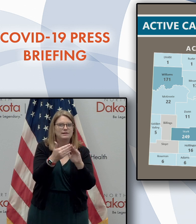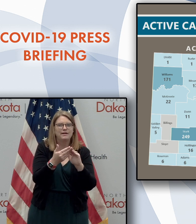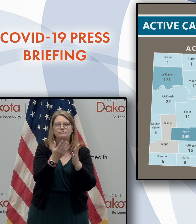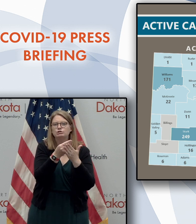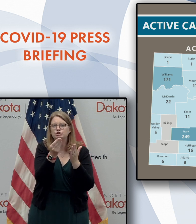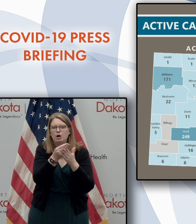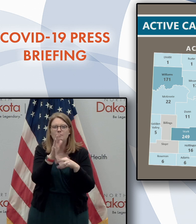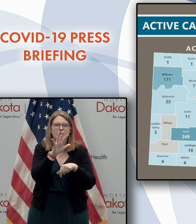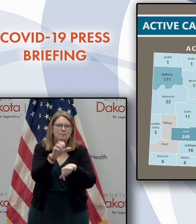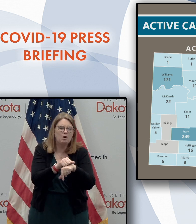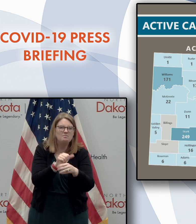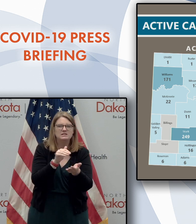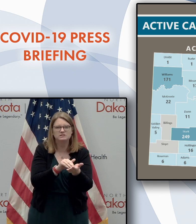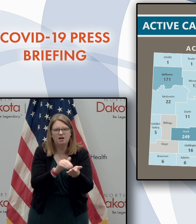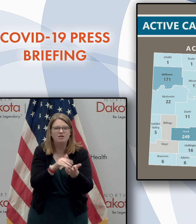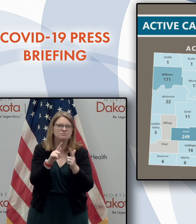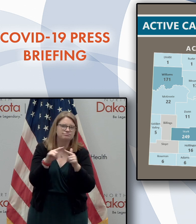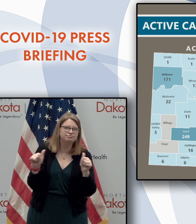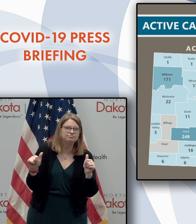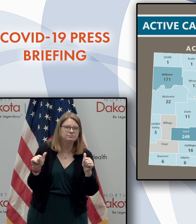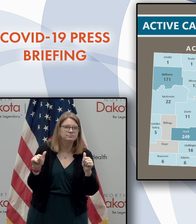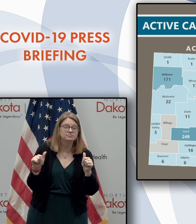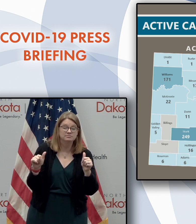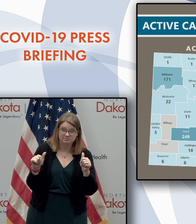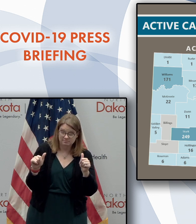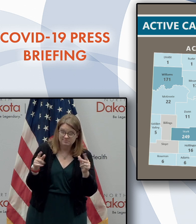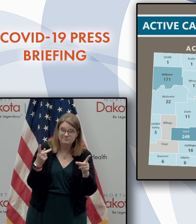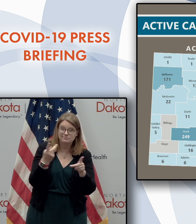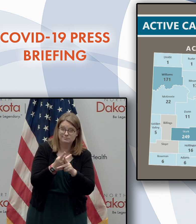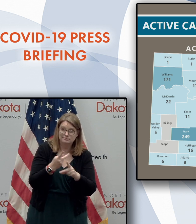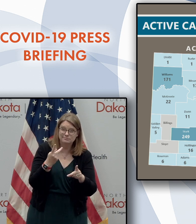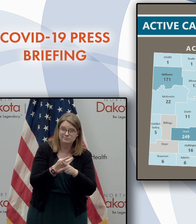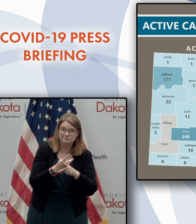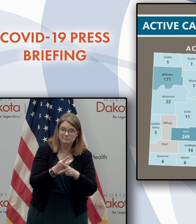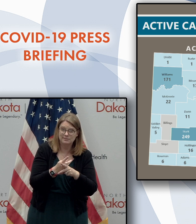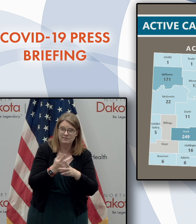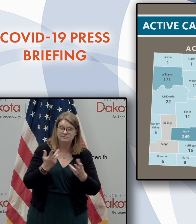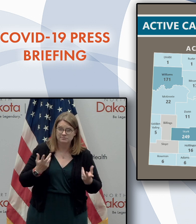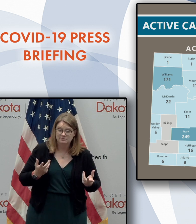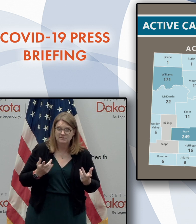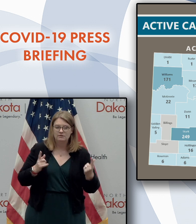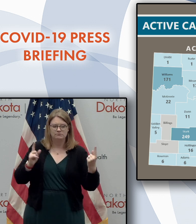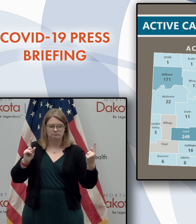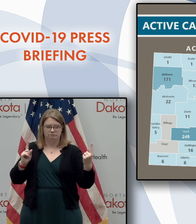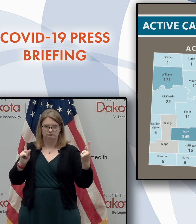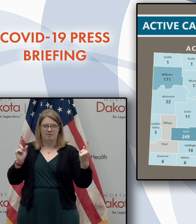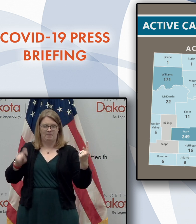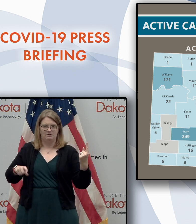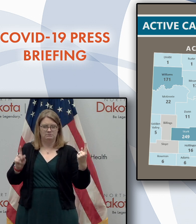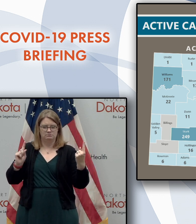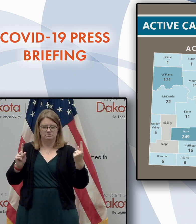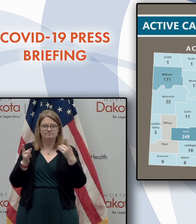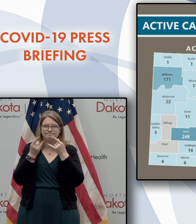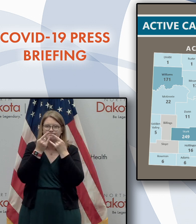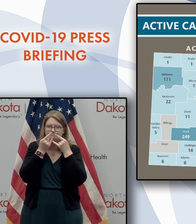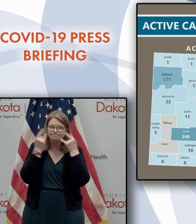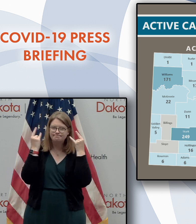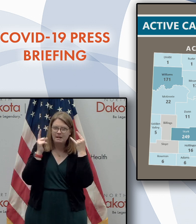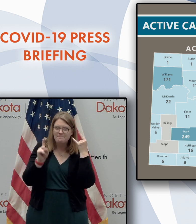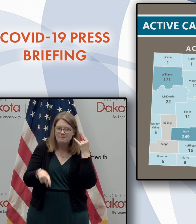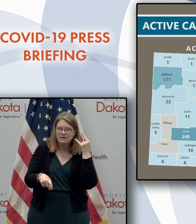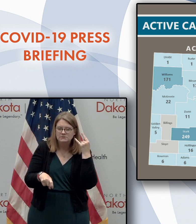activities, again take extra precaution when you go to those in terms of social distancing, wearing a mask,